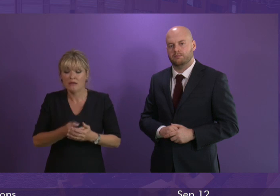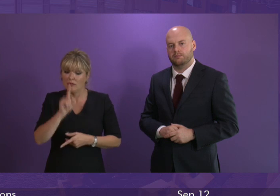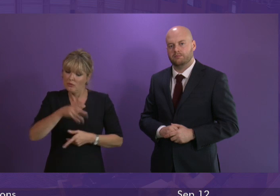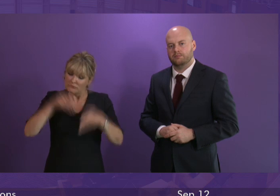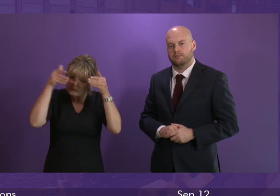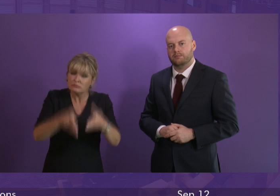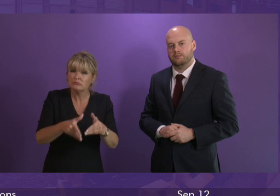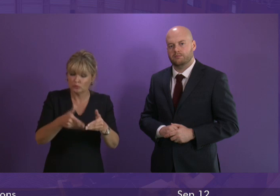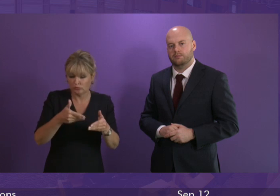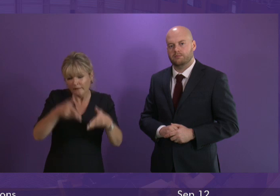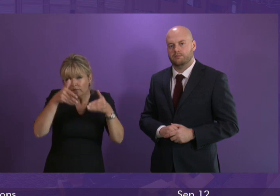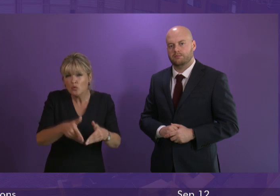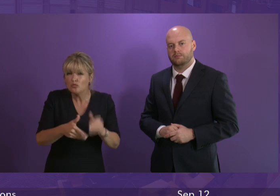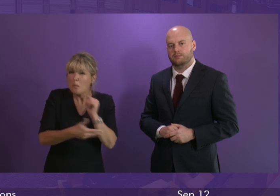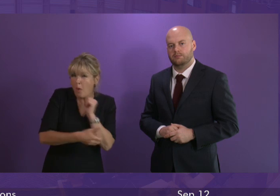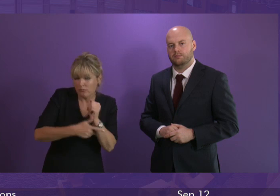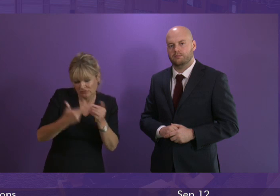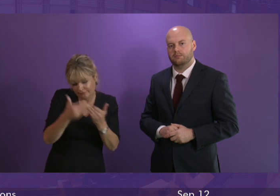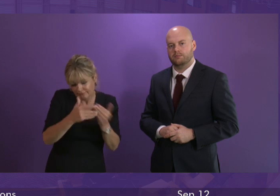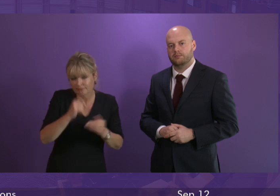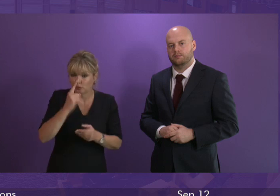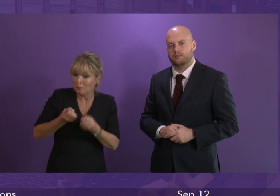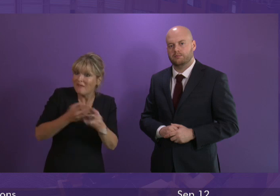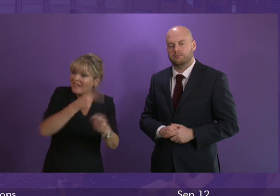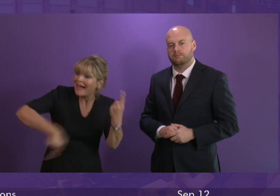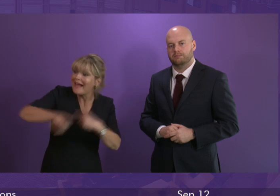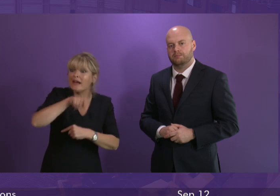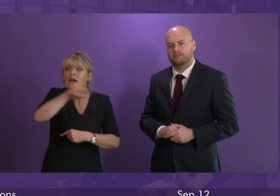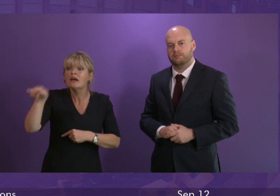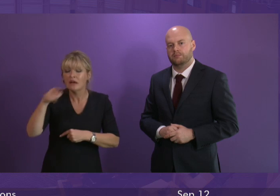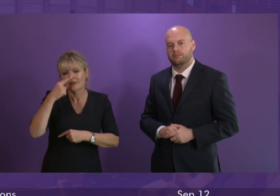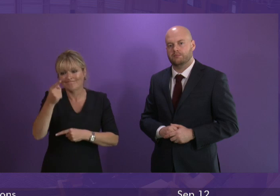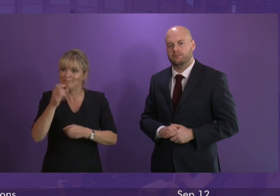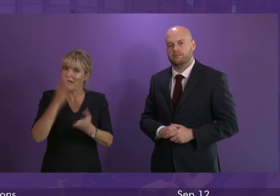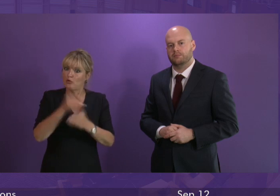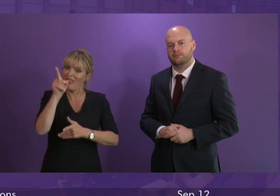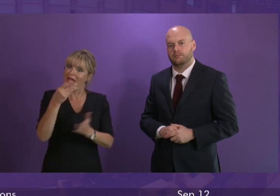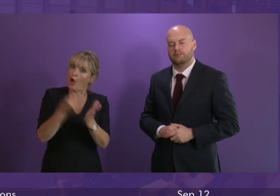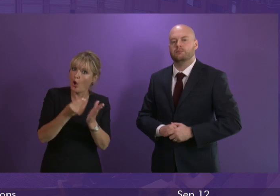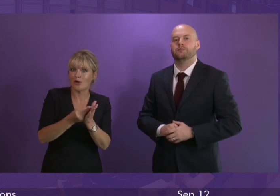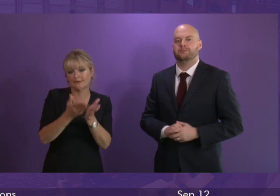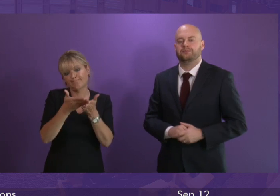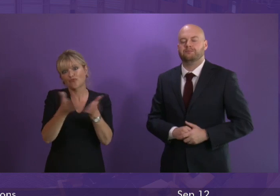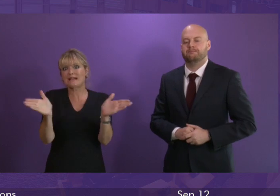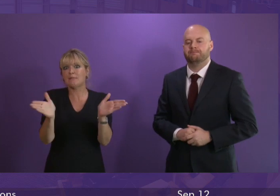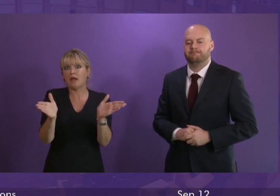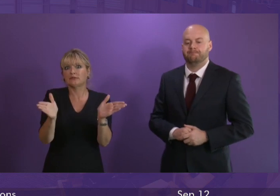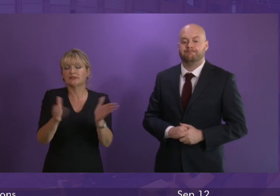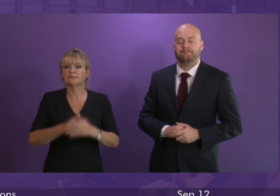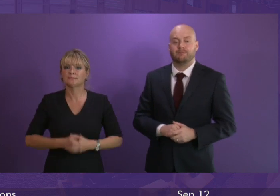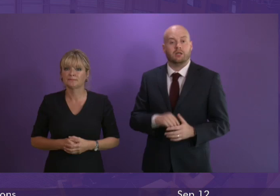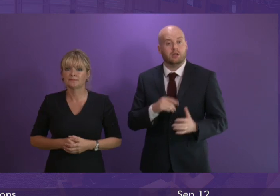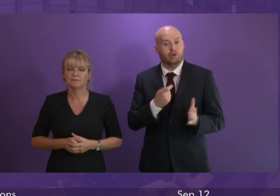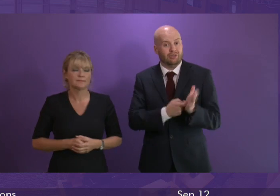poverty including our guidance on funeral costs which encourages providers to make the cost of their services more transparent and accessible Richard Lyle